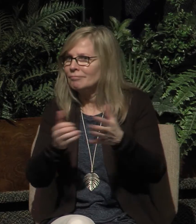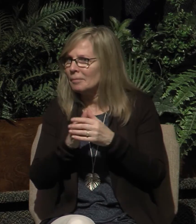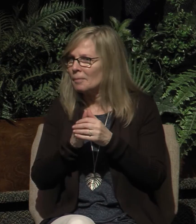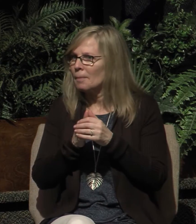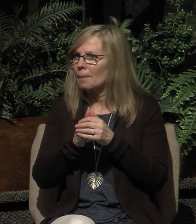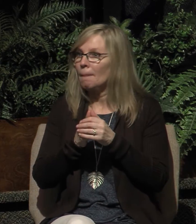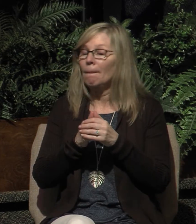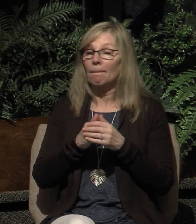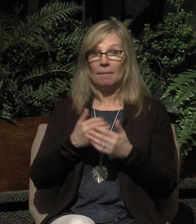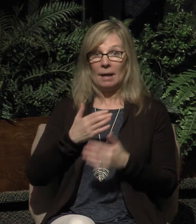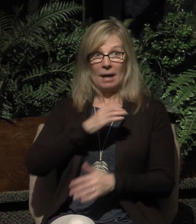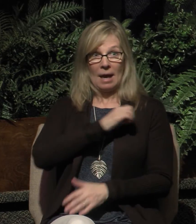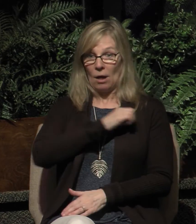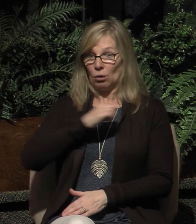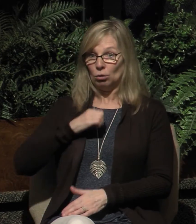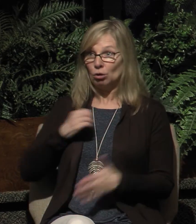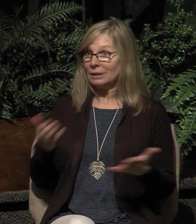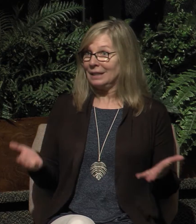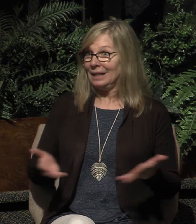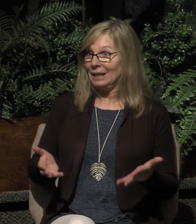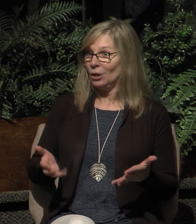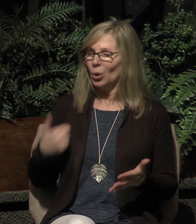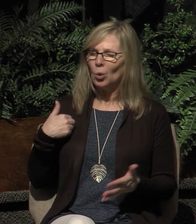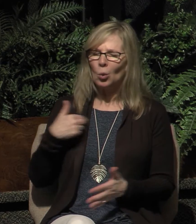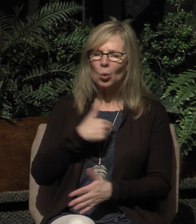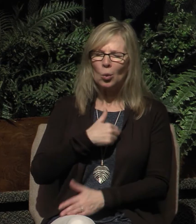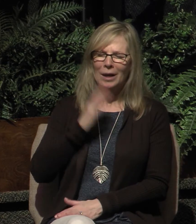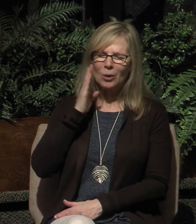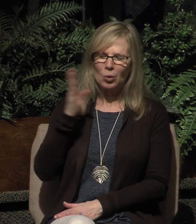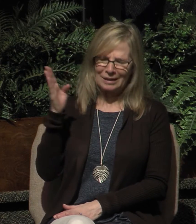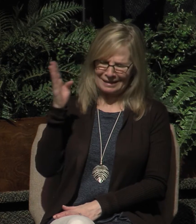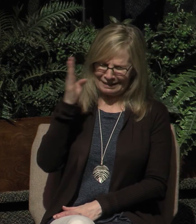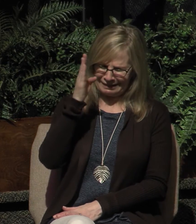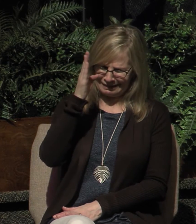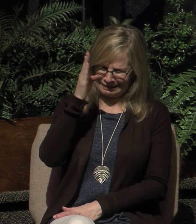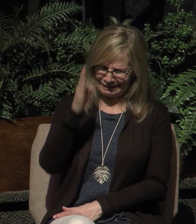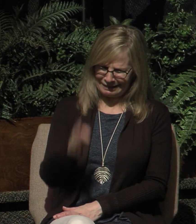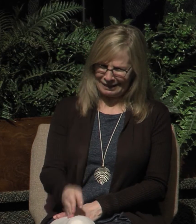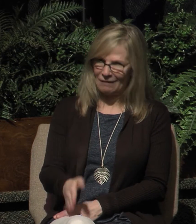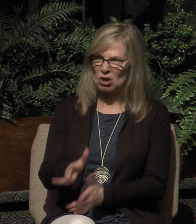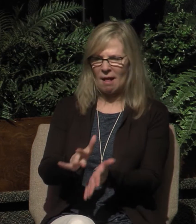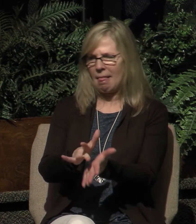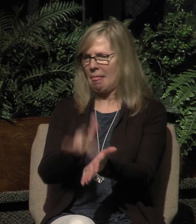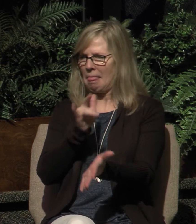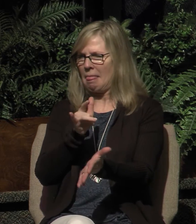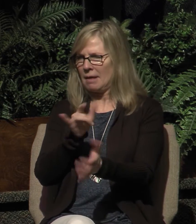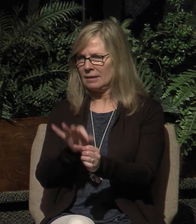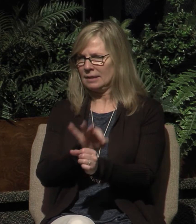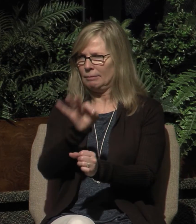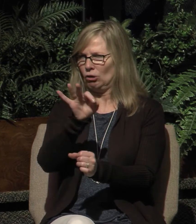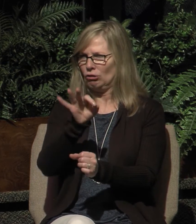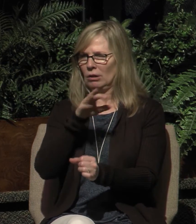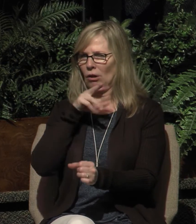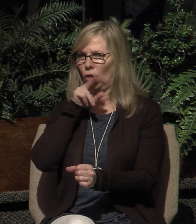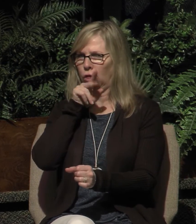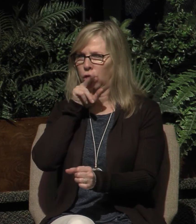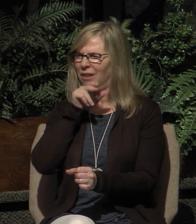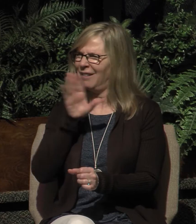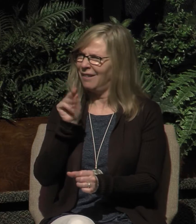is that we will not ever mistreat you spiritually. We love you. But we are committed to shepherd you